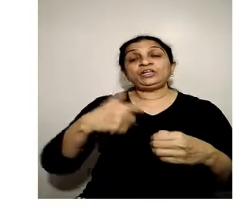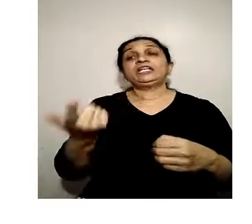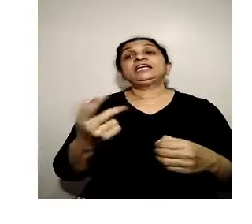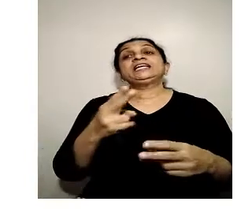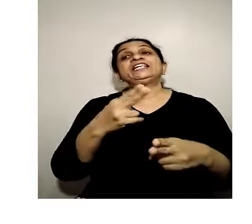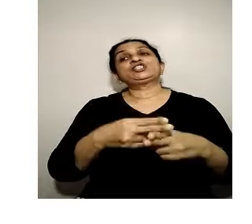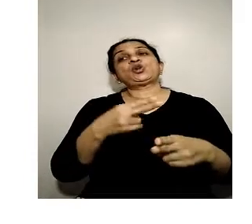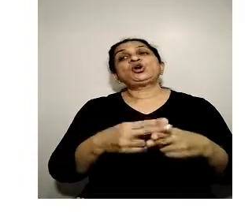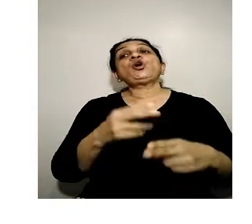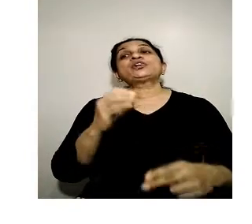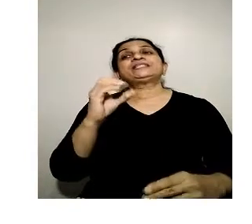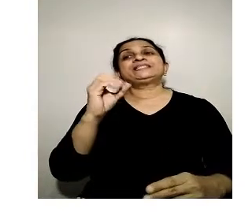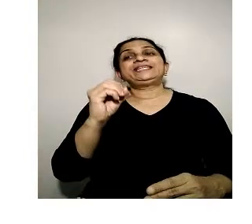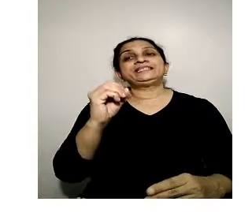is called oxidant.